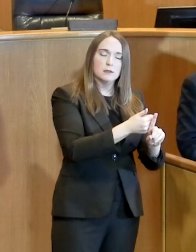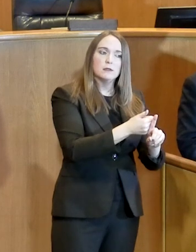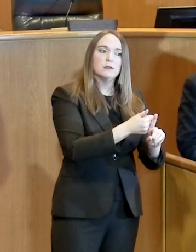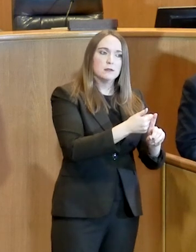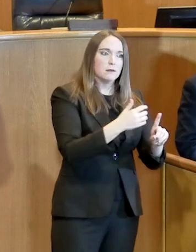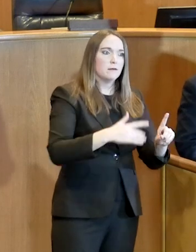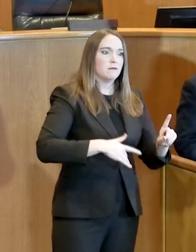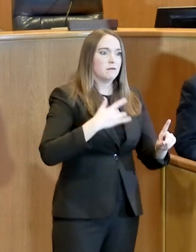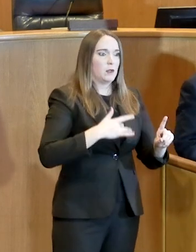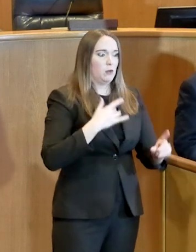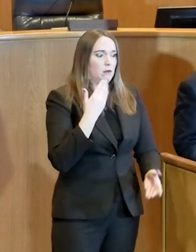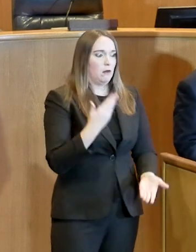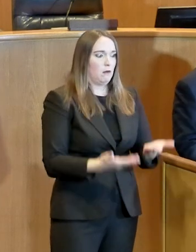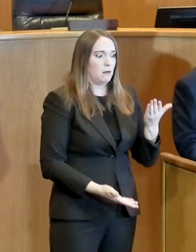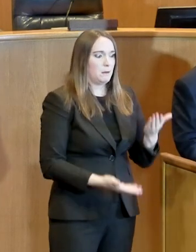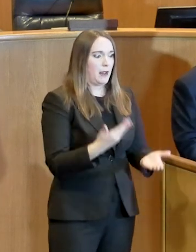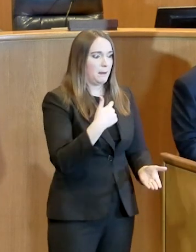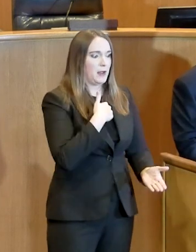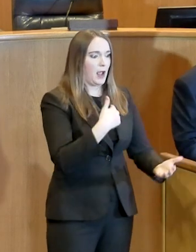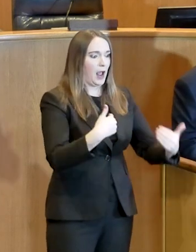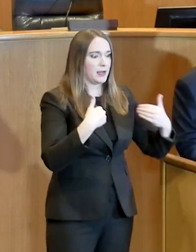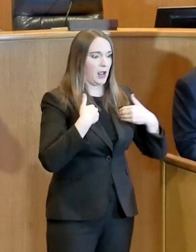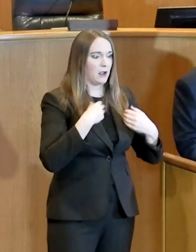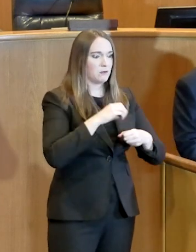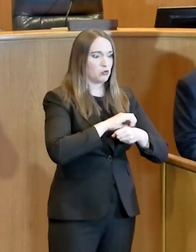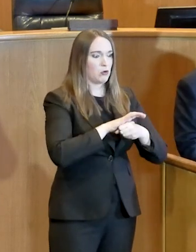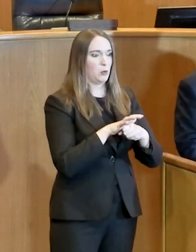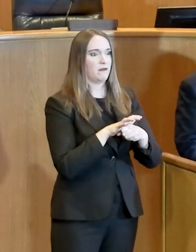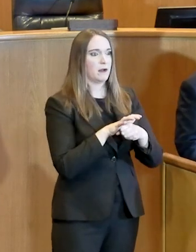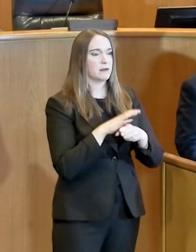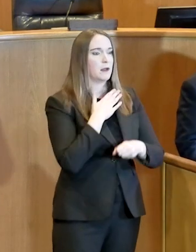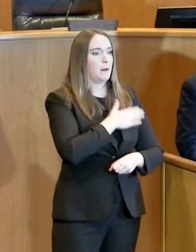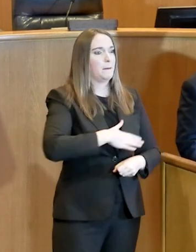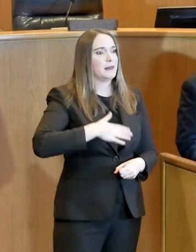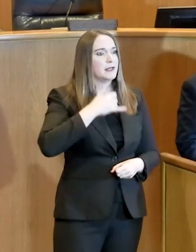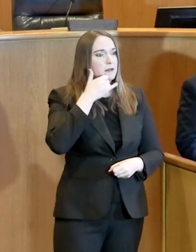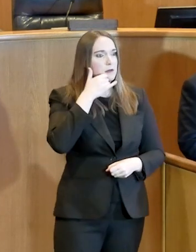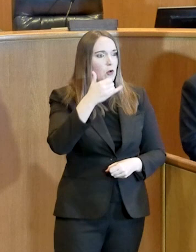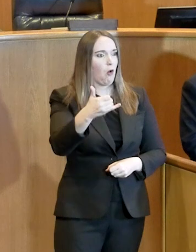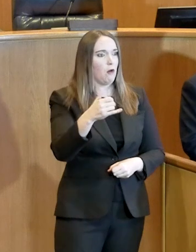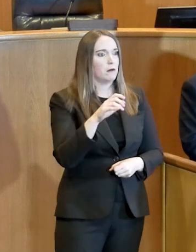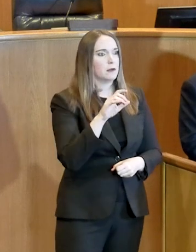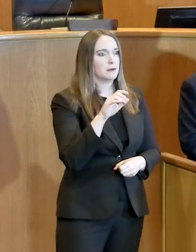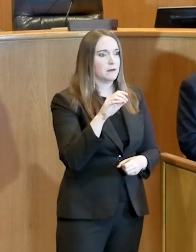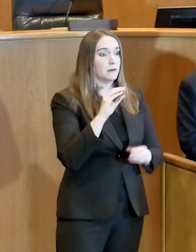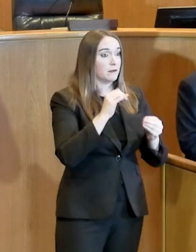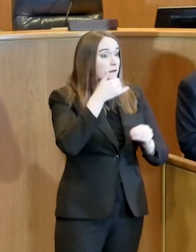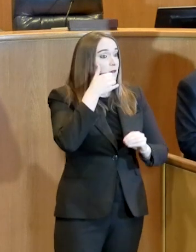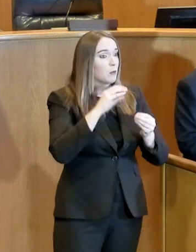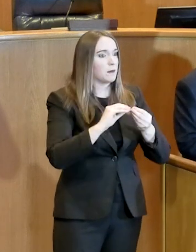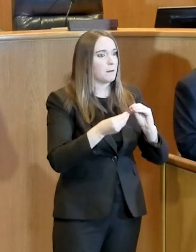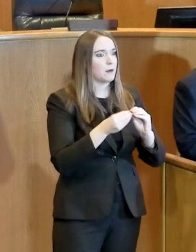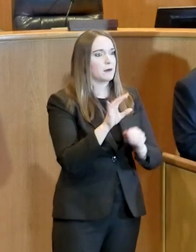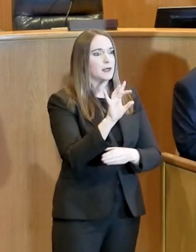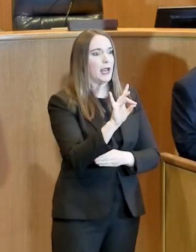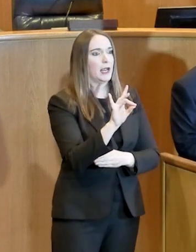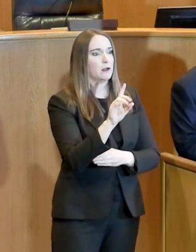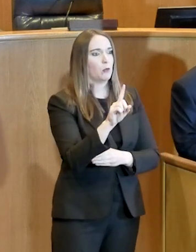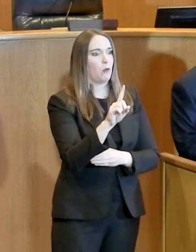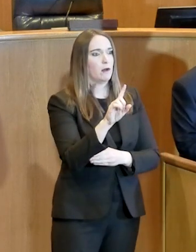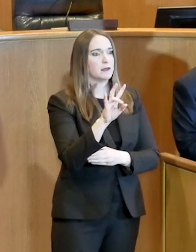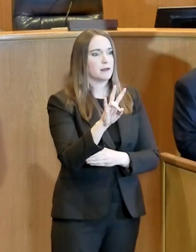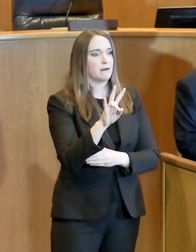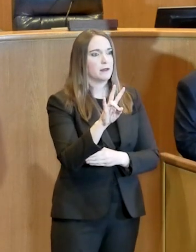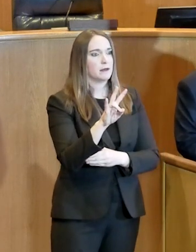if you have the coronavirus, please call Tarrant County's Coronavirus Hotline at 817